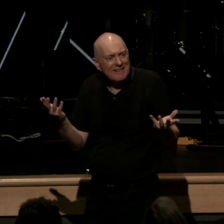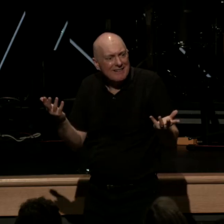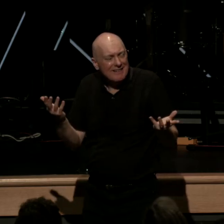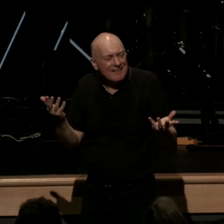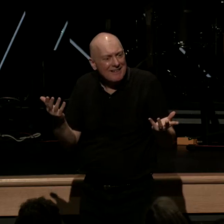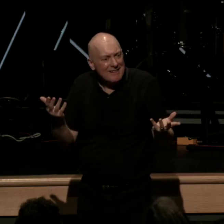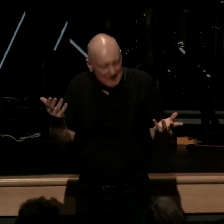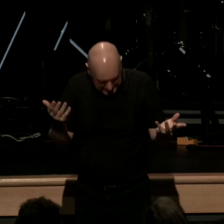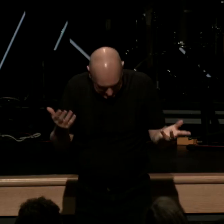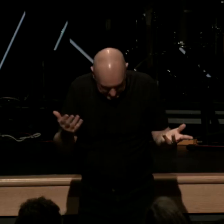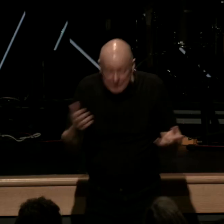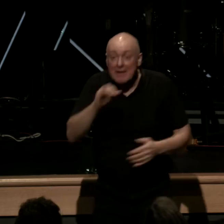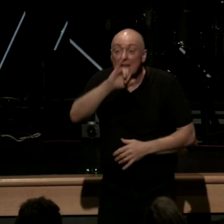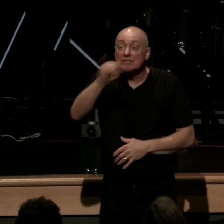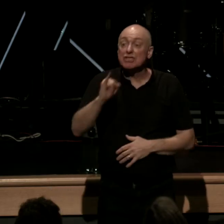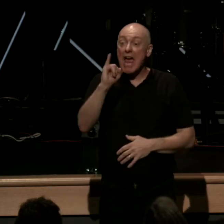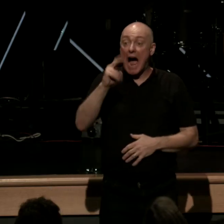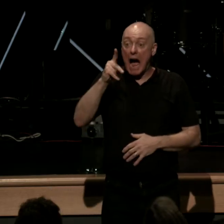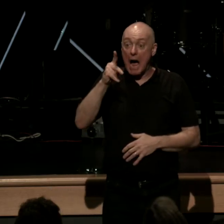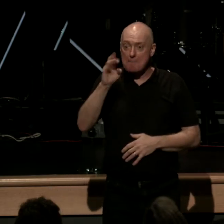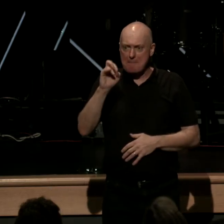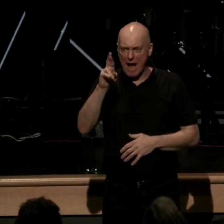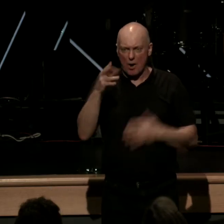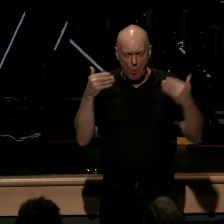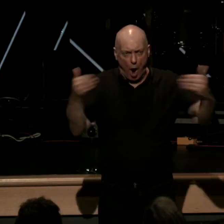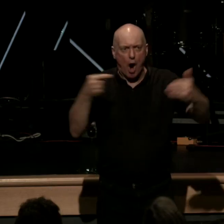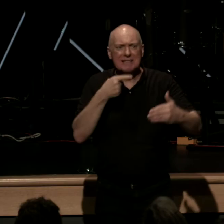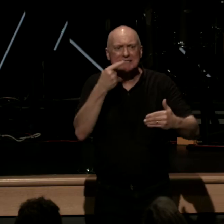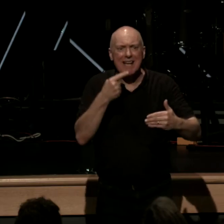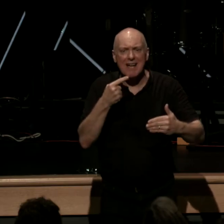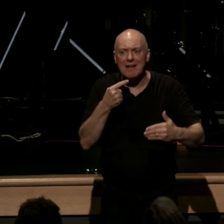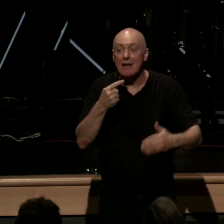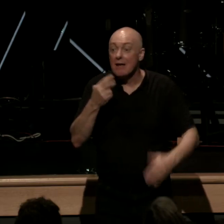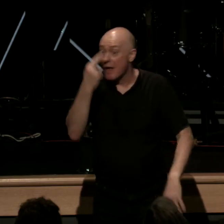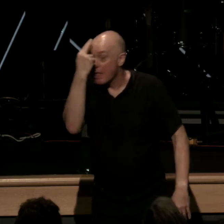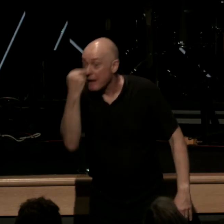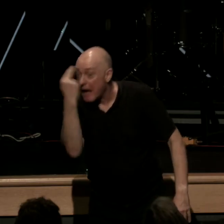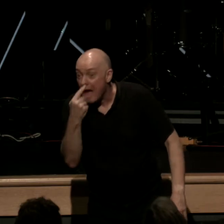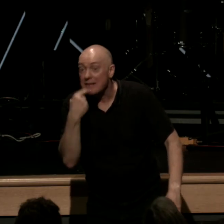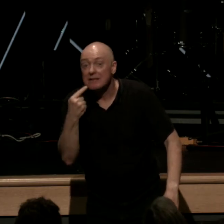then Packer went on to say this on the screen Rome had said God's grace is great